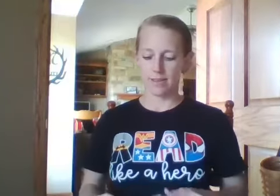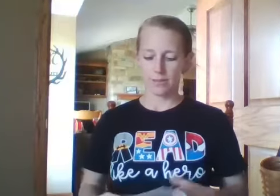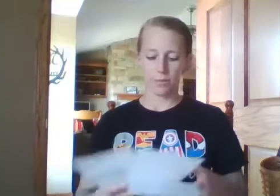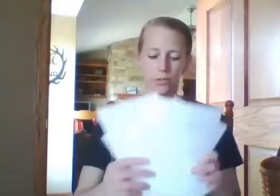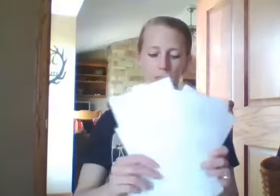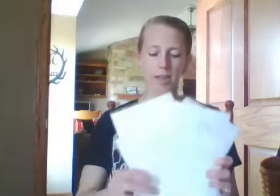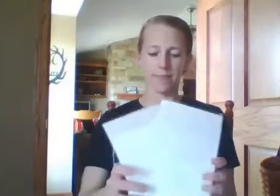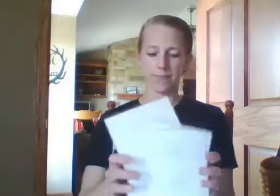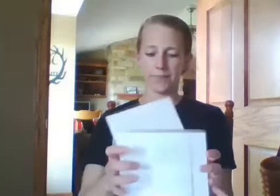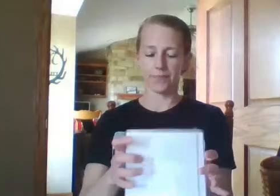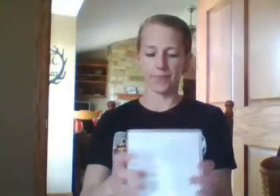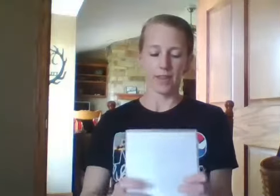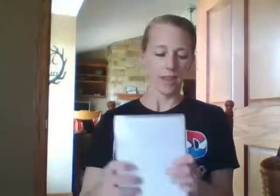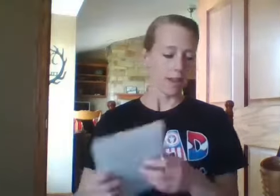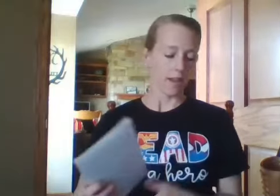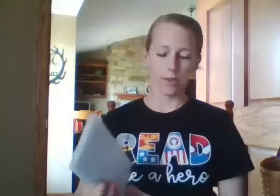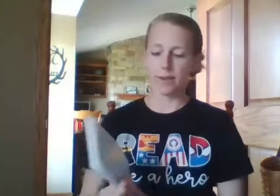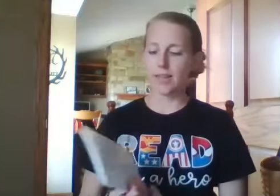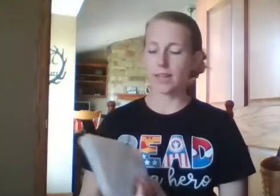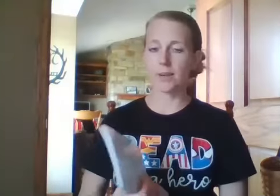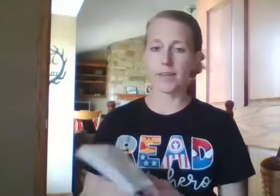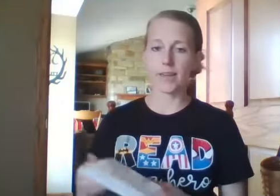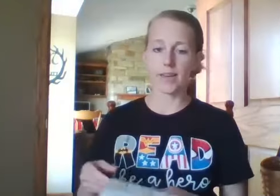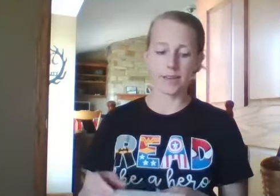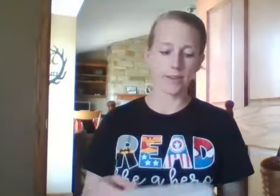We'll try. All right, here we go. So.